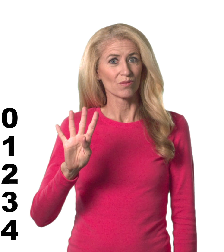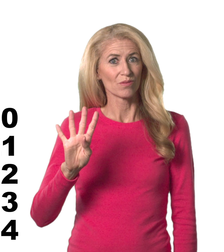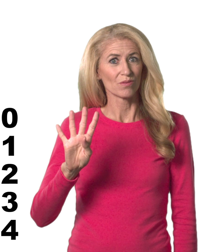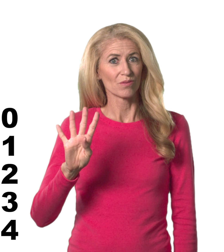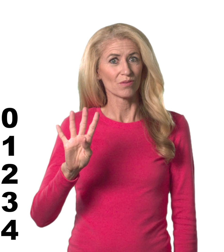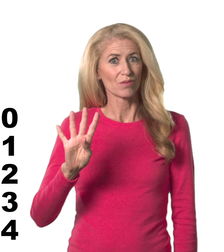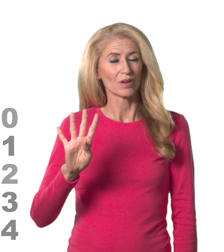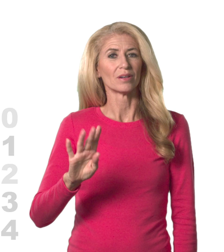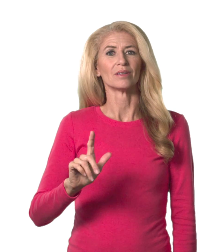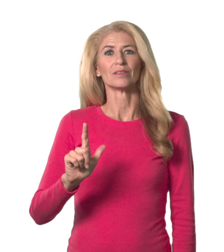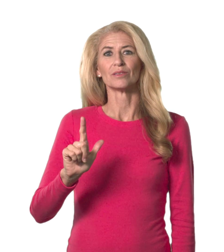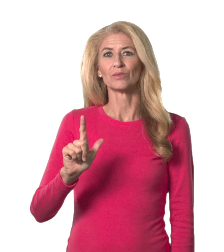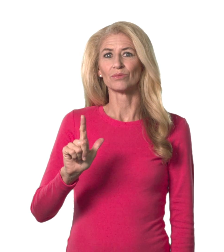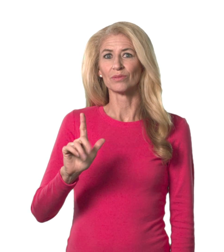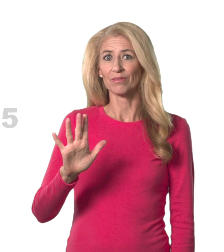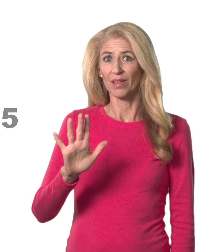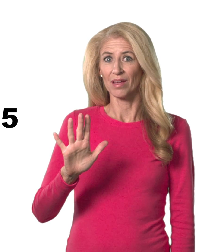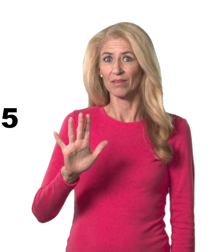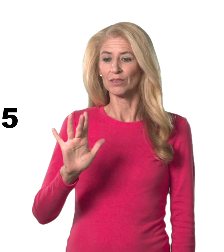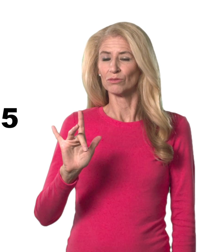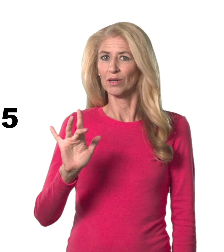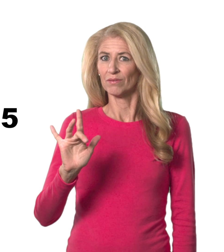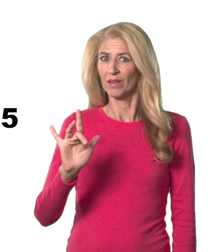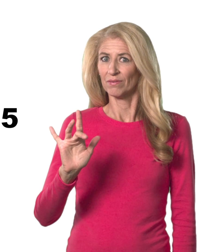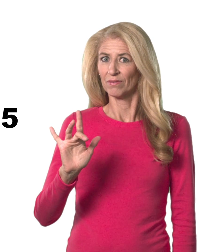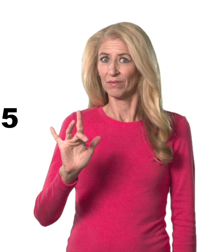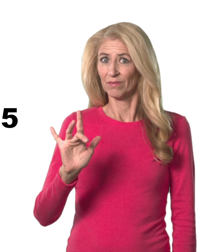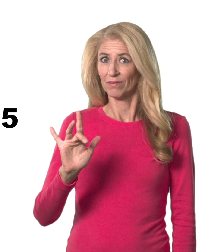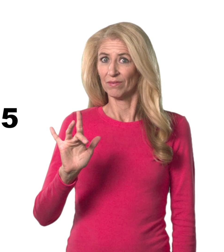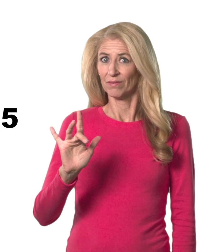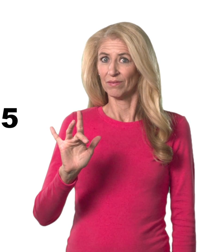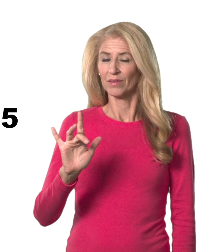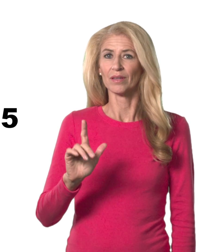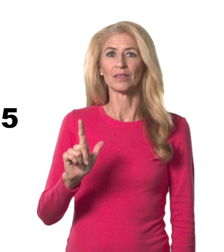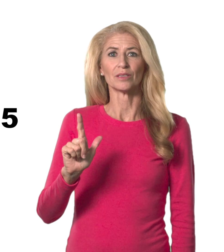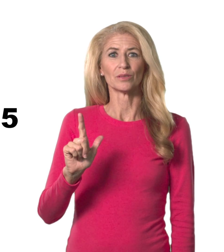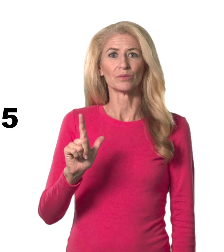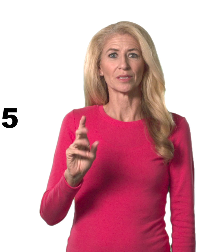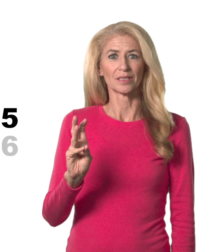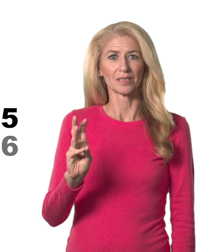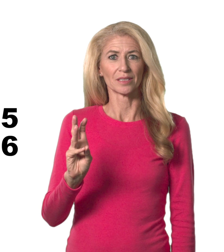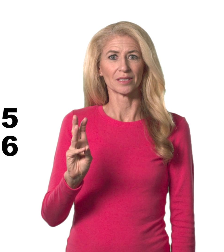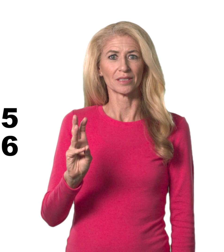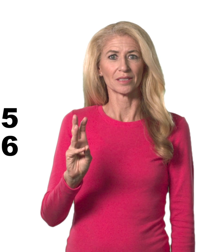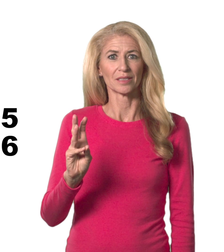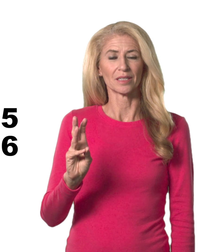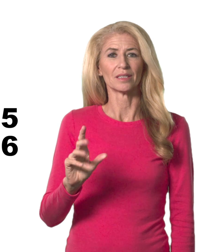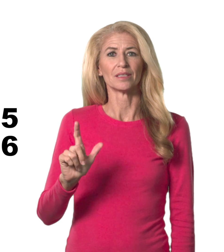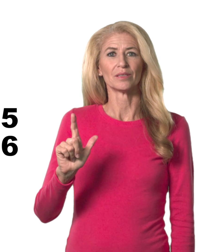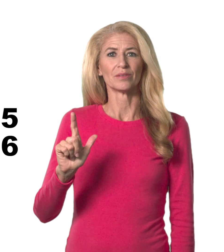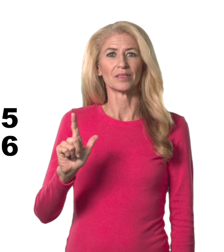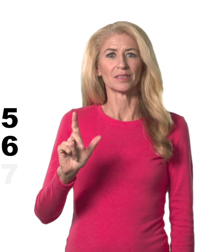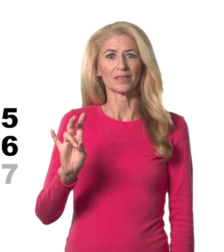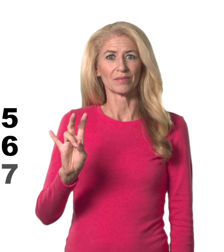25 or 25, 26, 27,